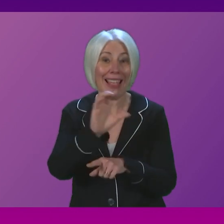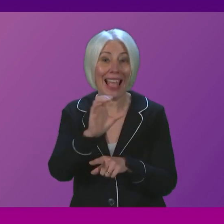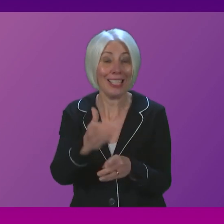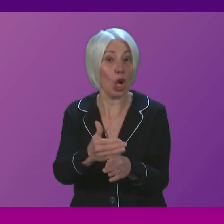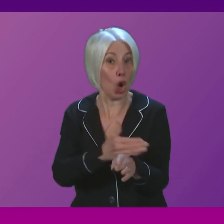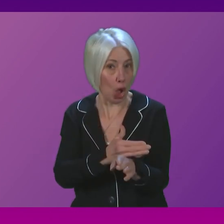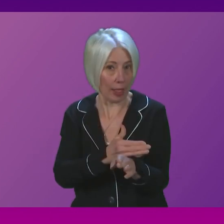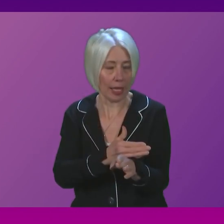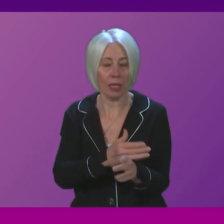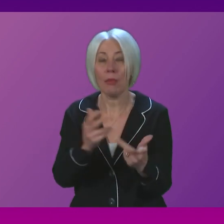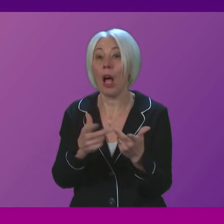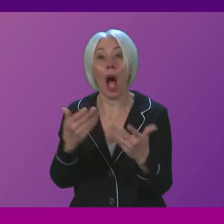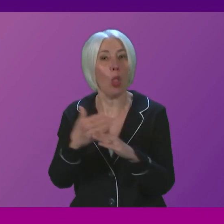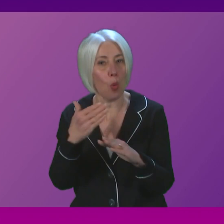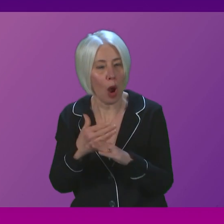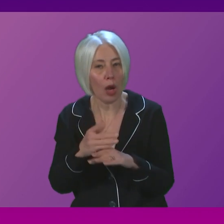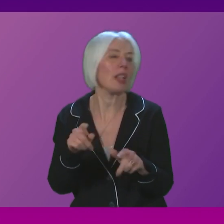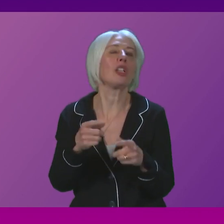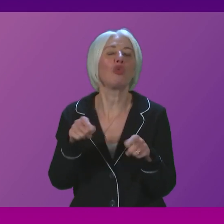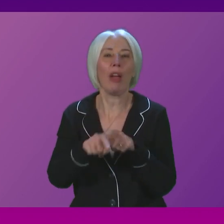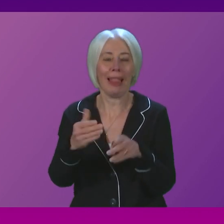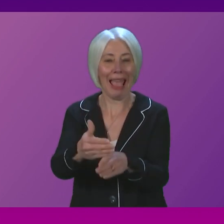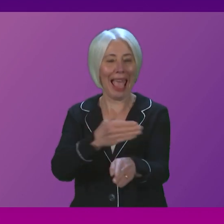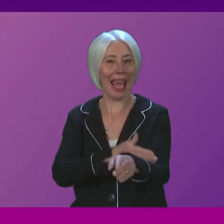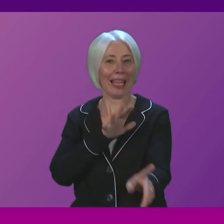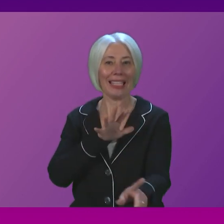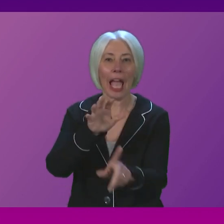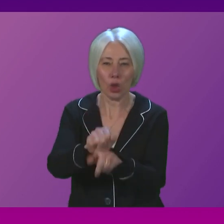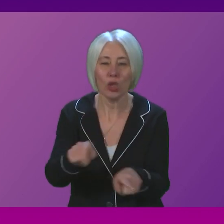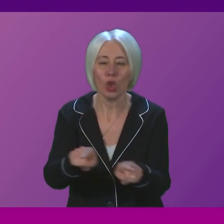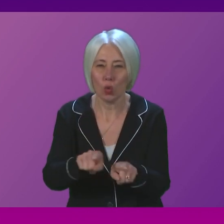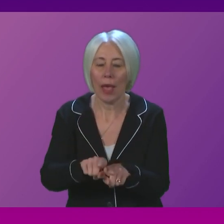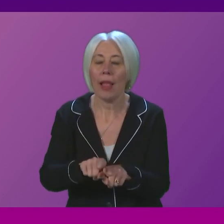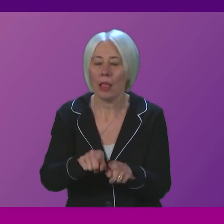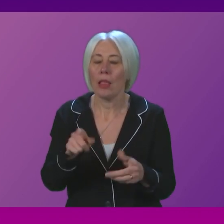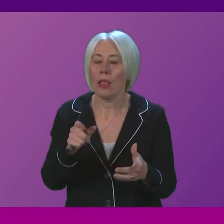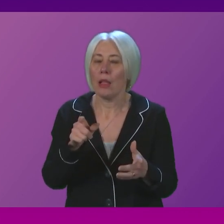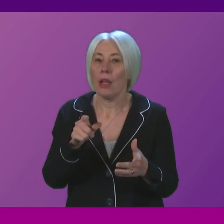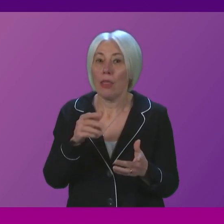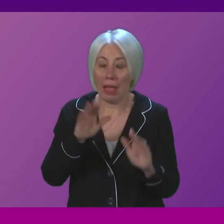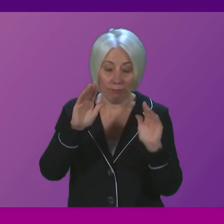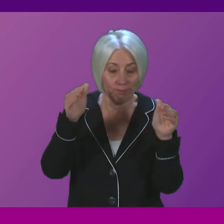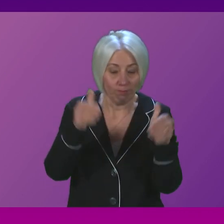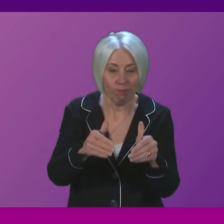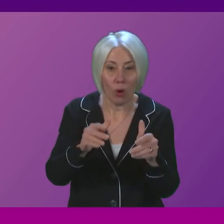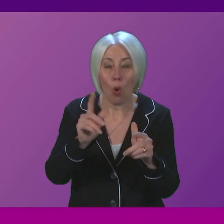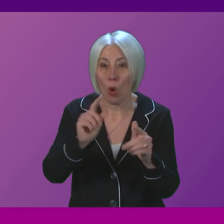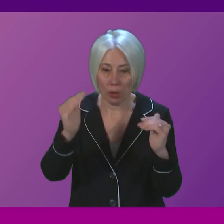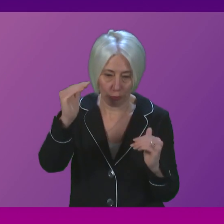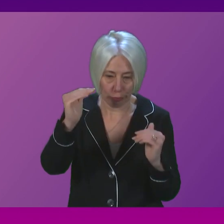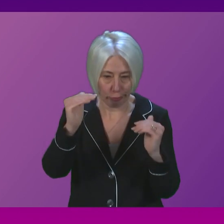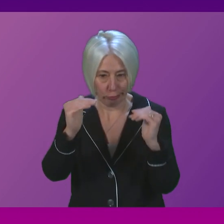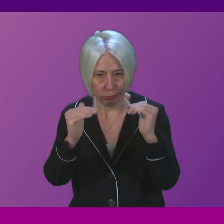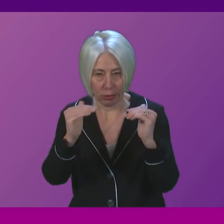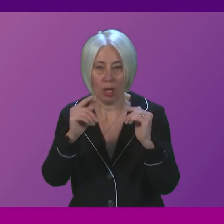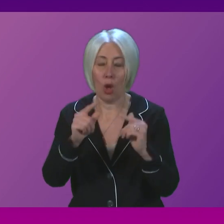work we are doing to promote earlier diagnosis of cancer has a particular focus on the inequality gap. So too